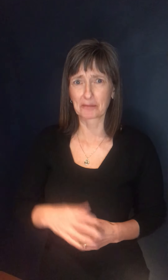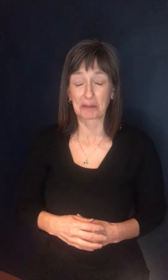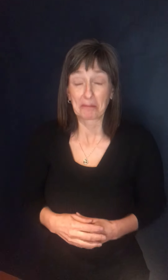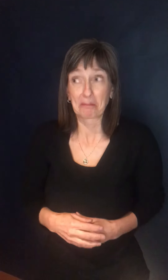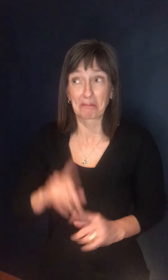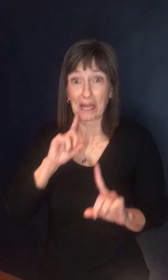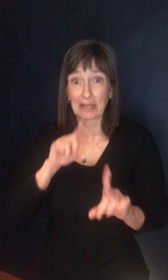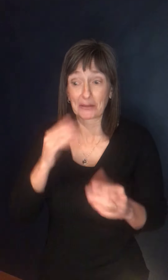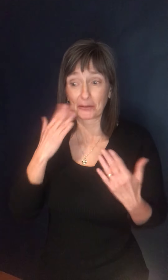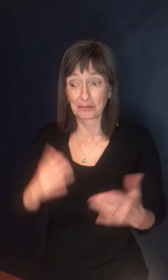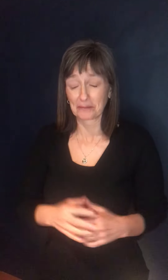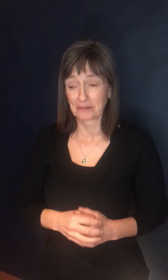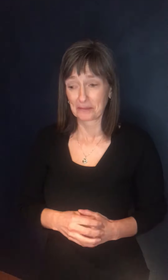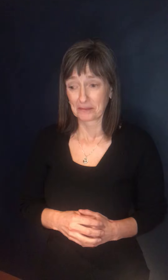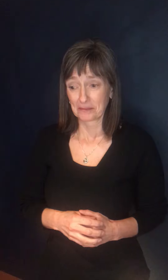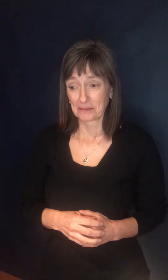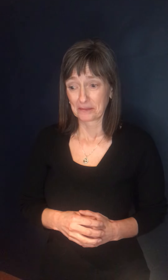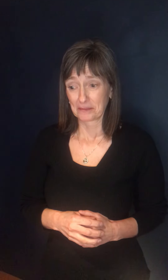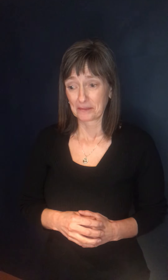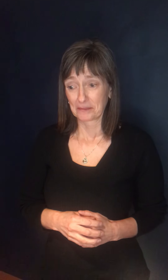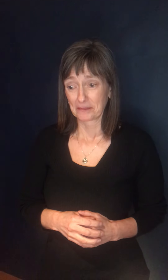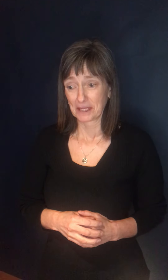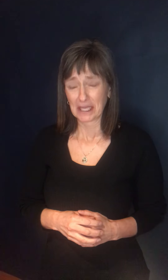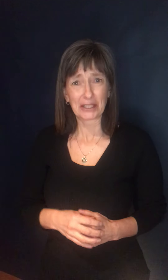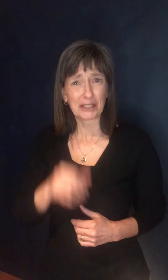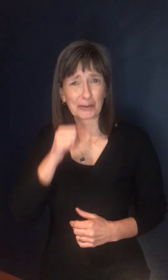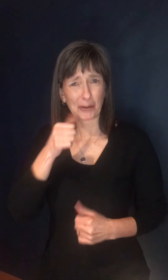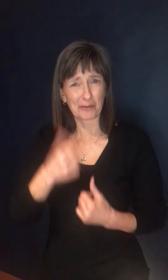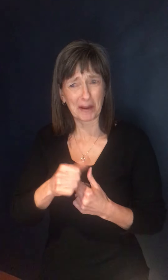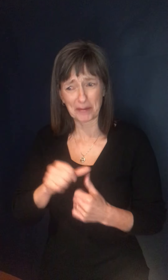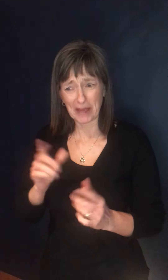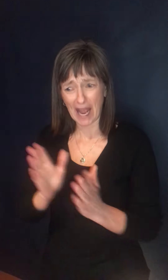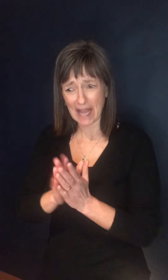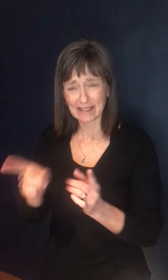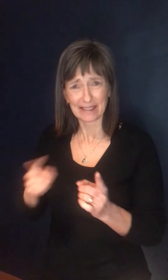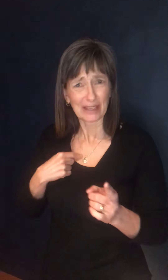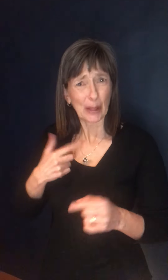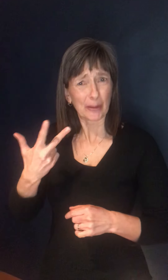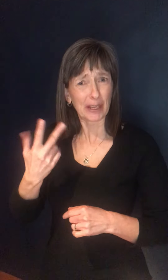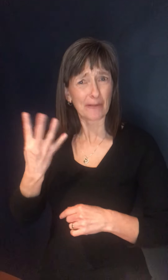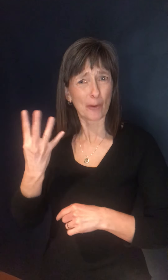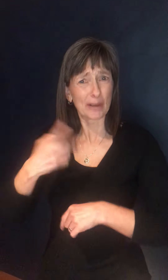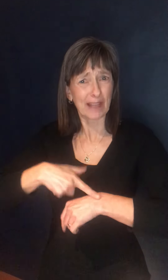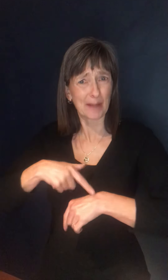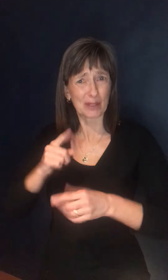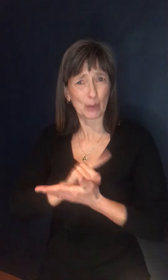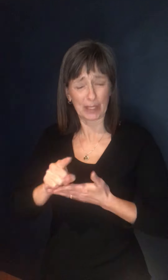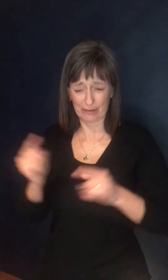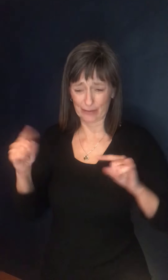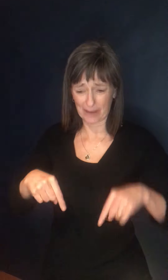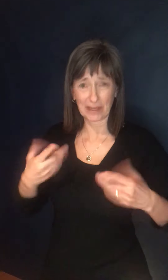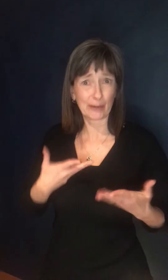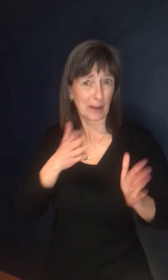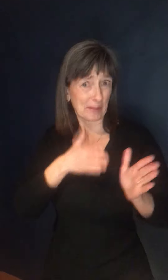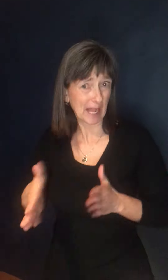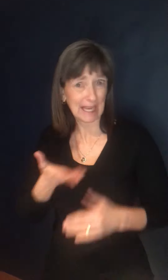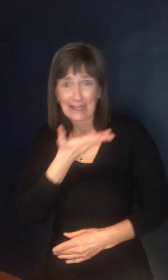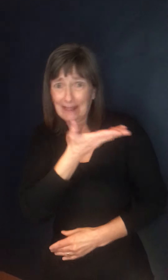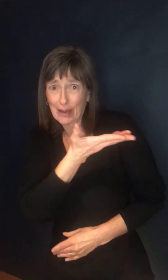Don't recall being asked, but we're here three times, you're here three times a week, four times, some, you know, five times a week. Our plan is up on the website, so I don't